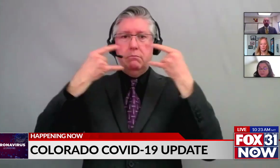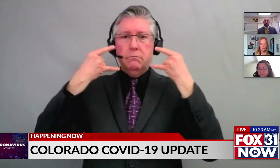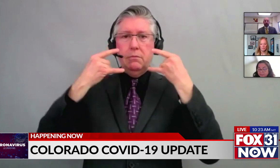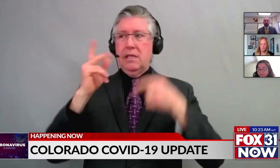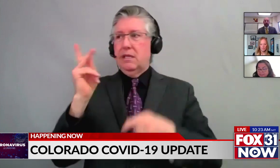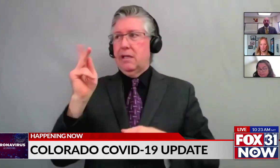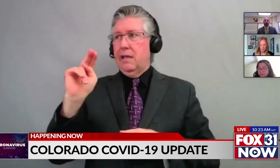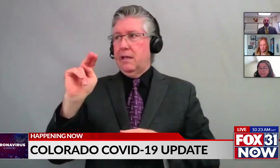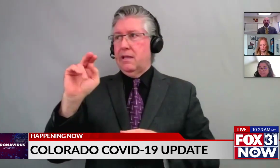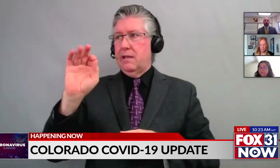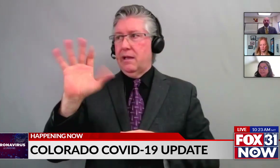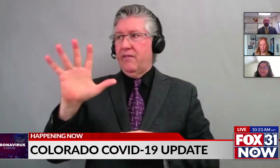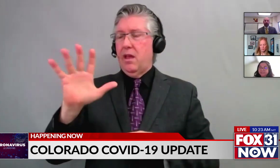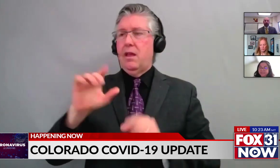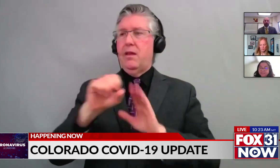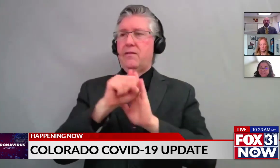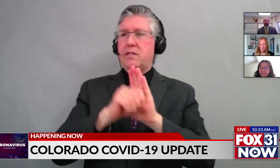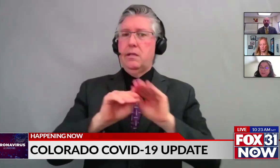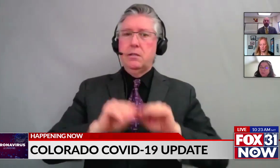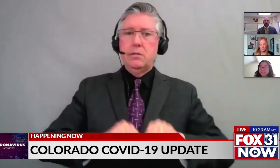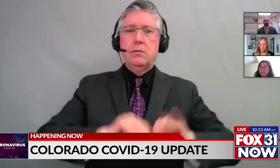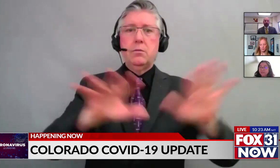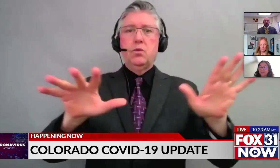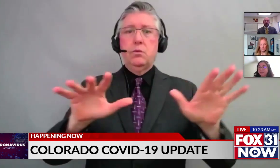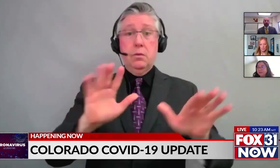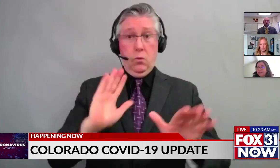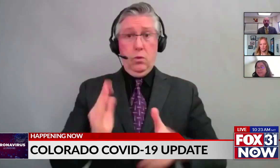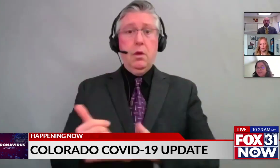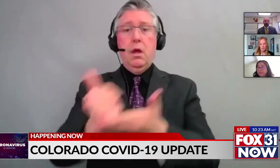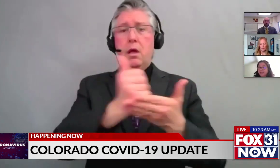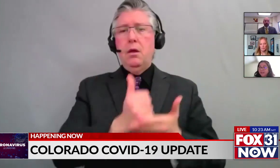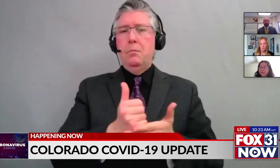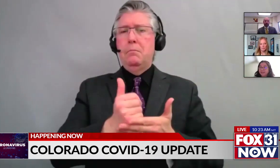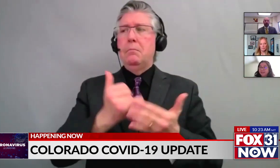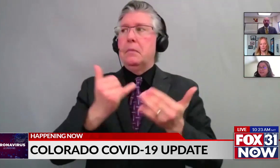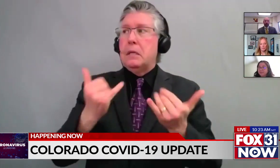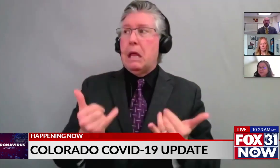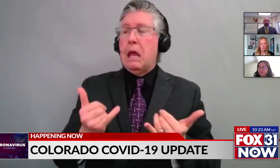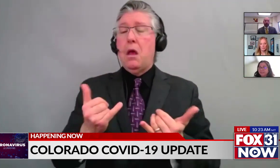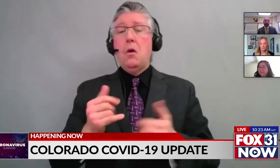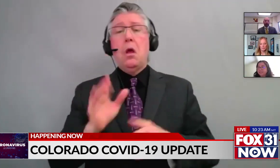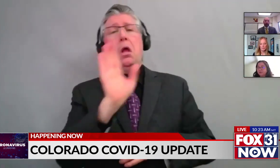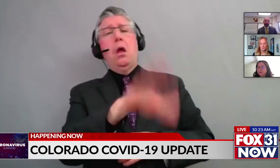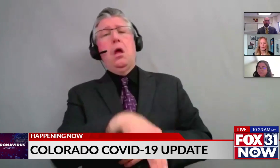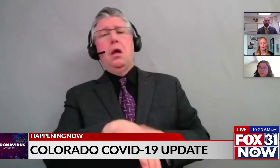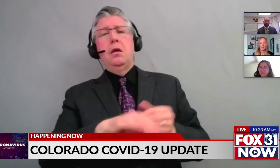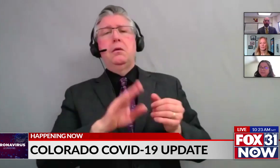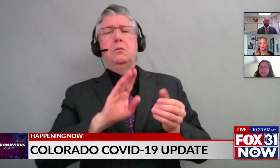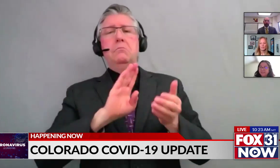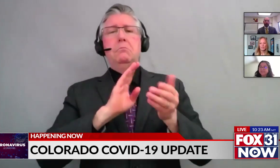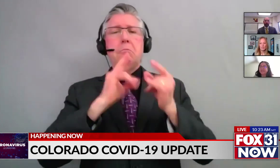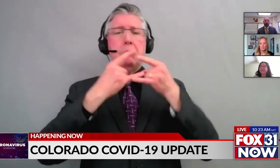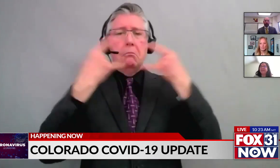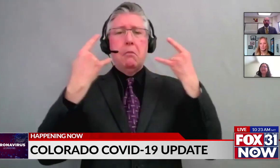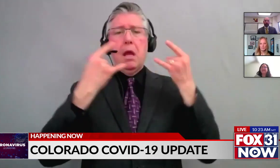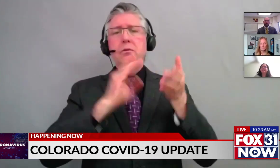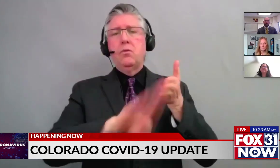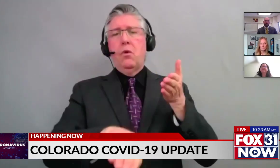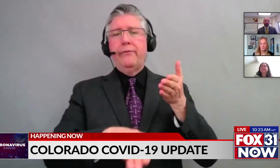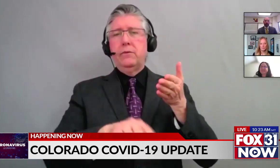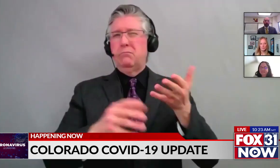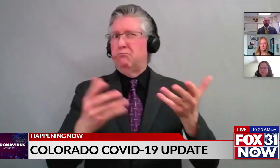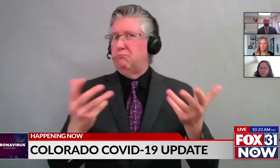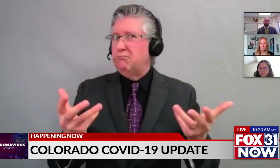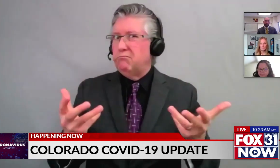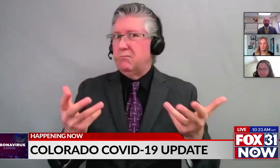how helpful those are. And now, again, going to, you know, maybe no more masking. How important is that, especially down the line where we may